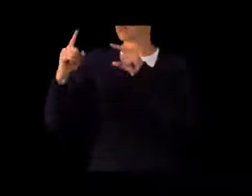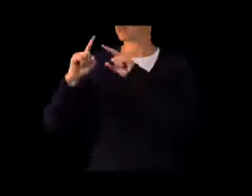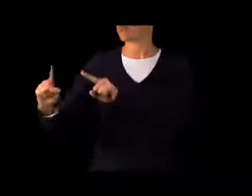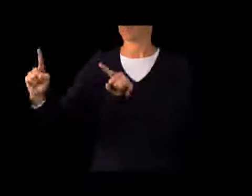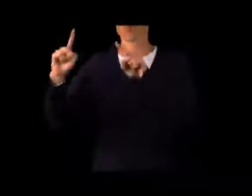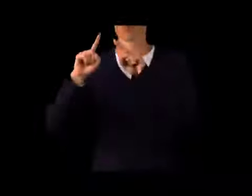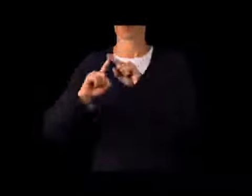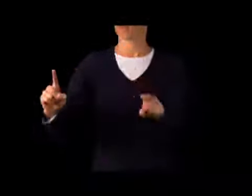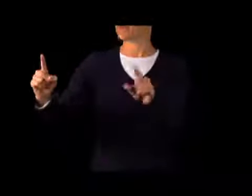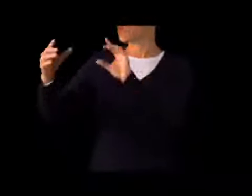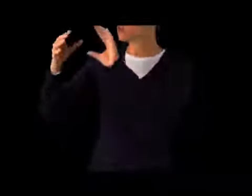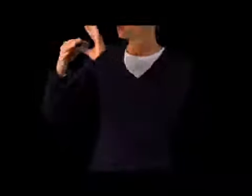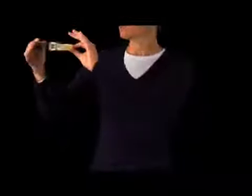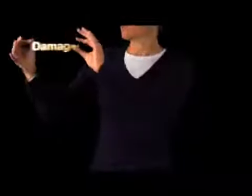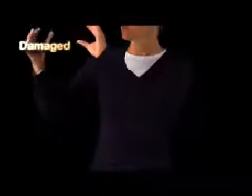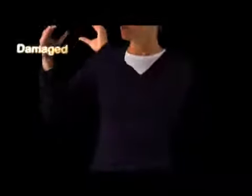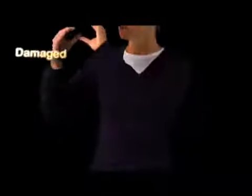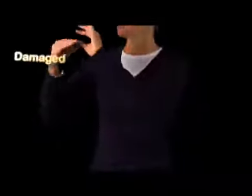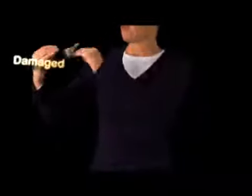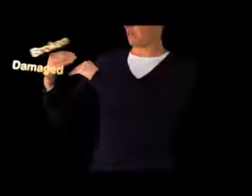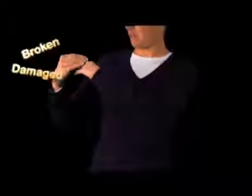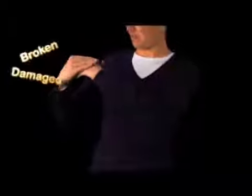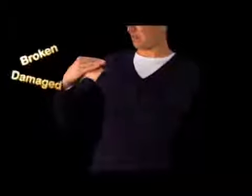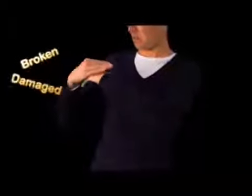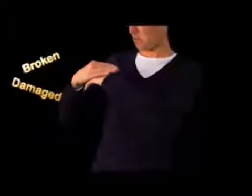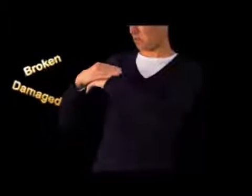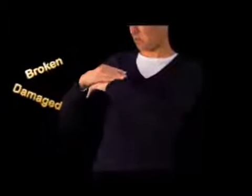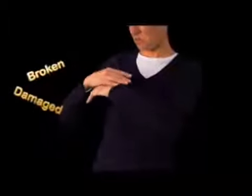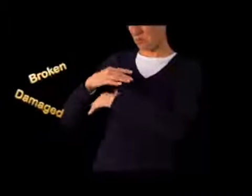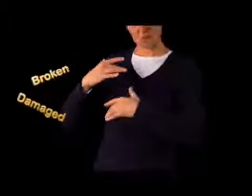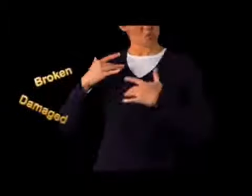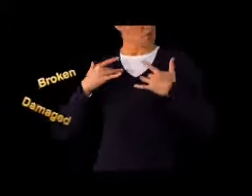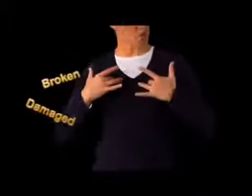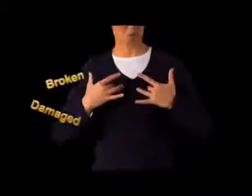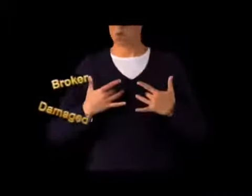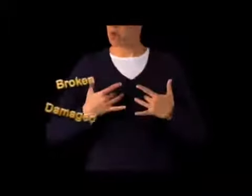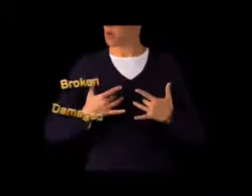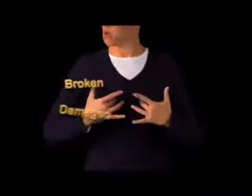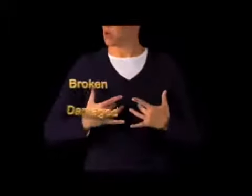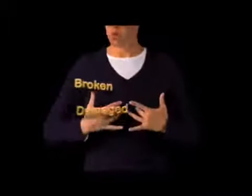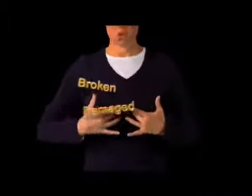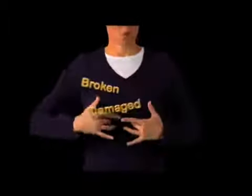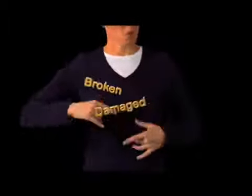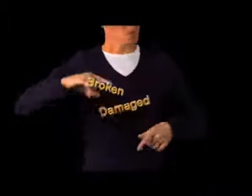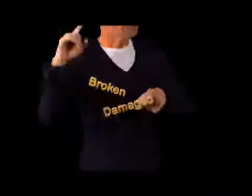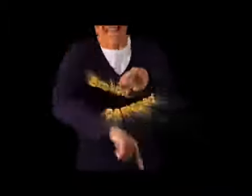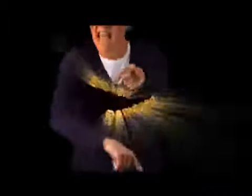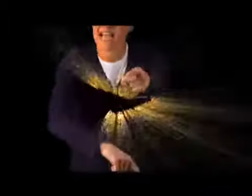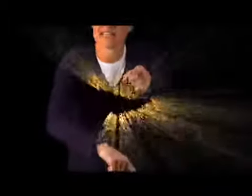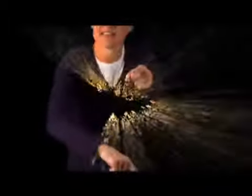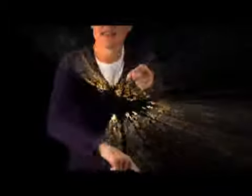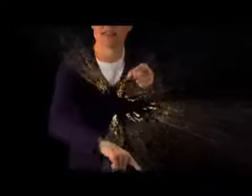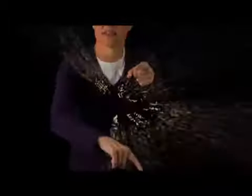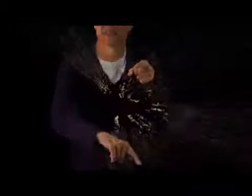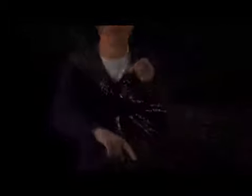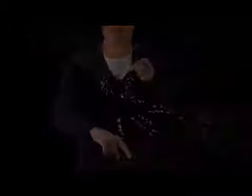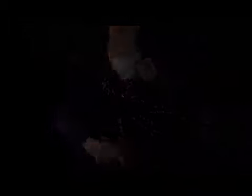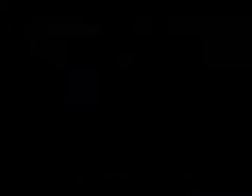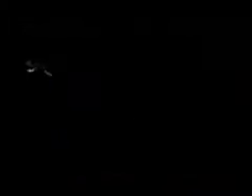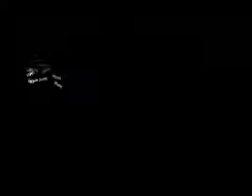every single way. Yes, words can bring us down, oh